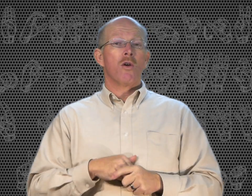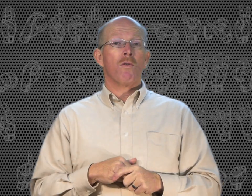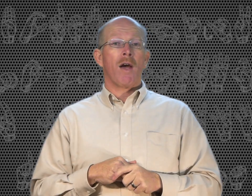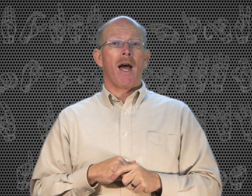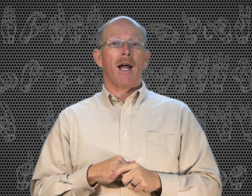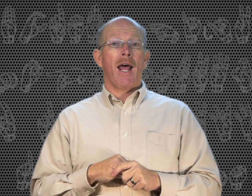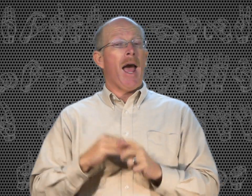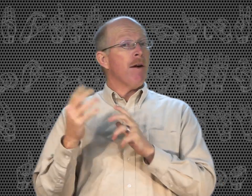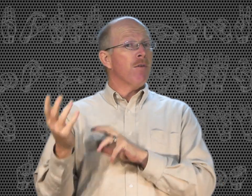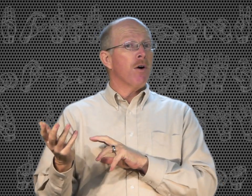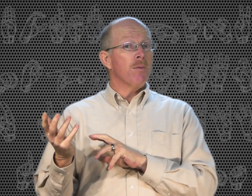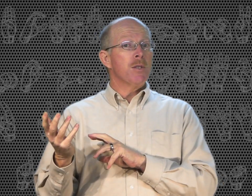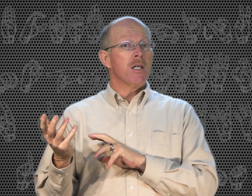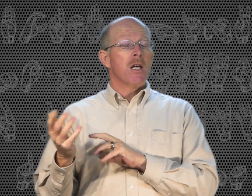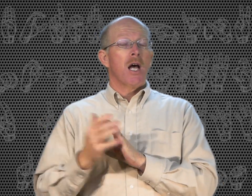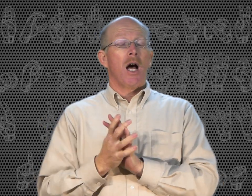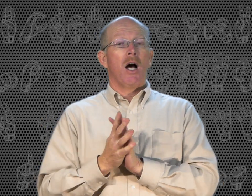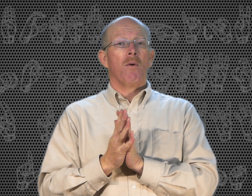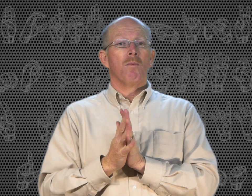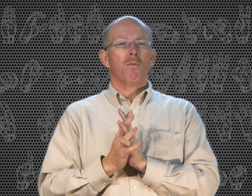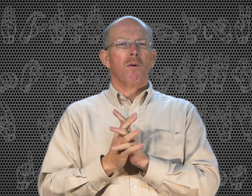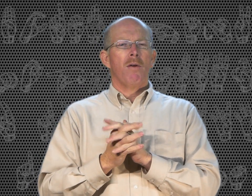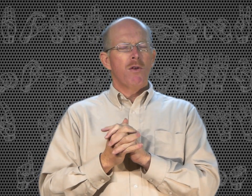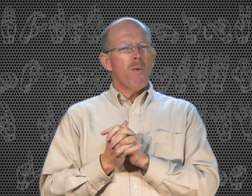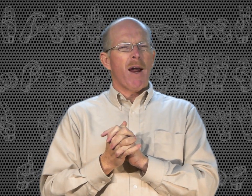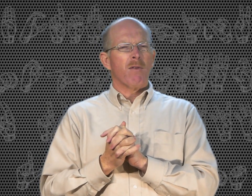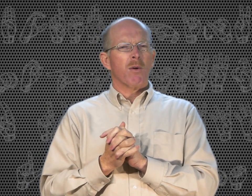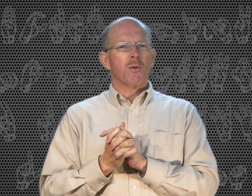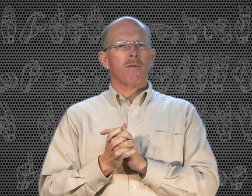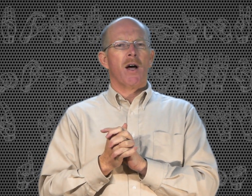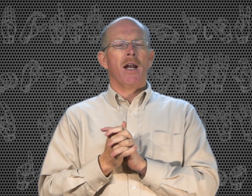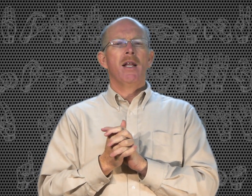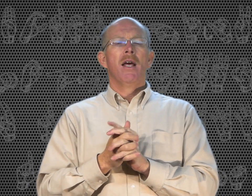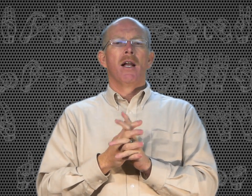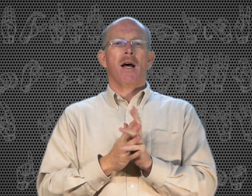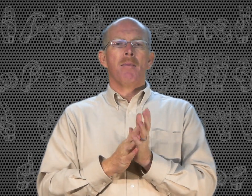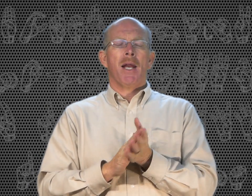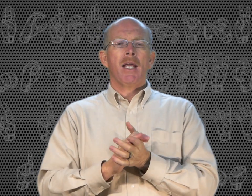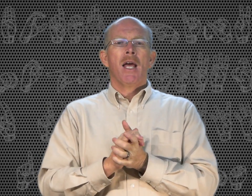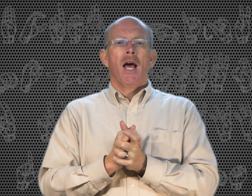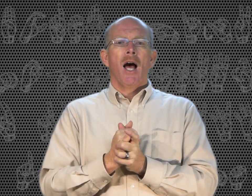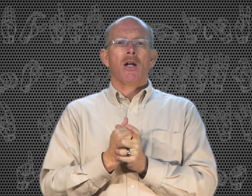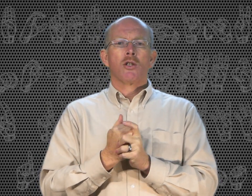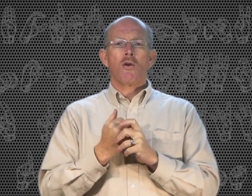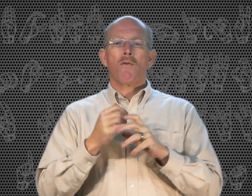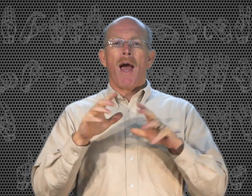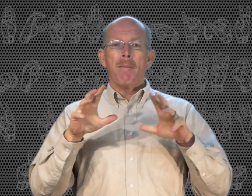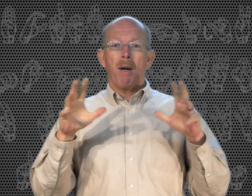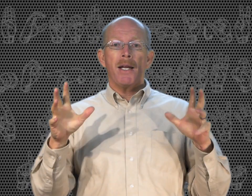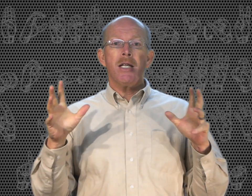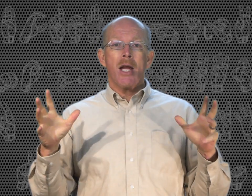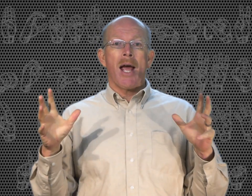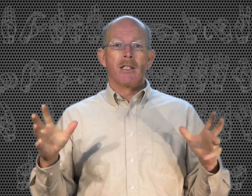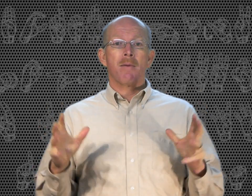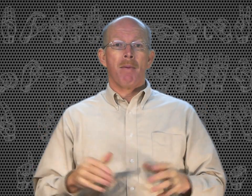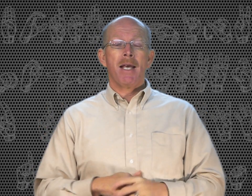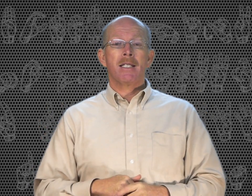You've got adverbs. A few adverbs we've done. Not many. So you've got plenty to actually make